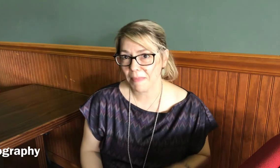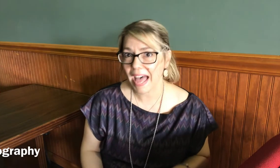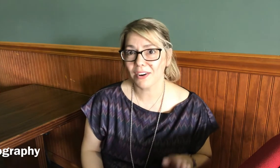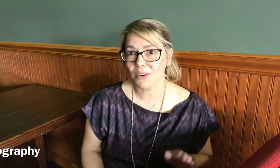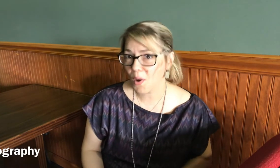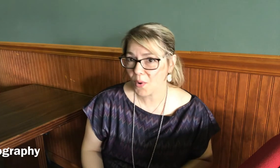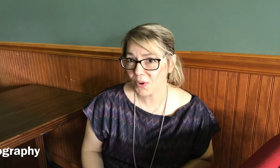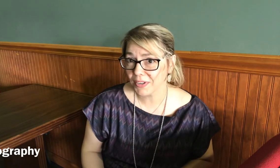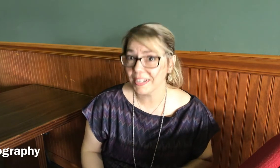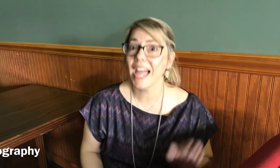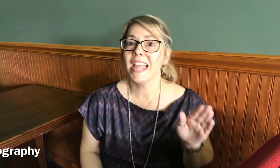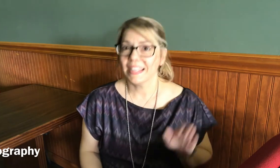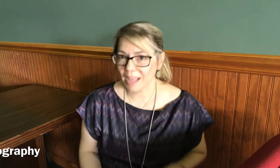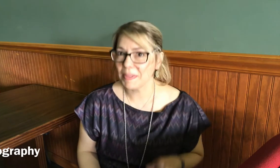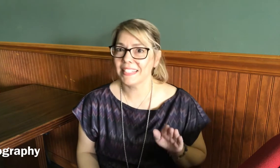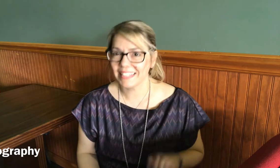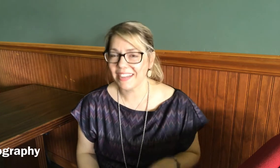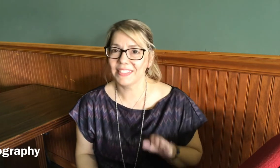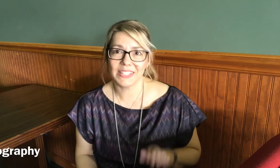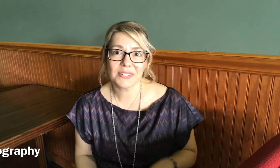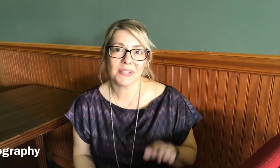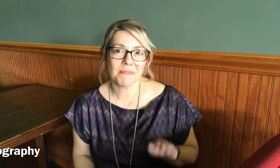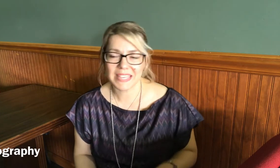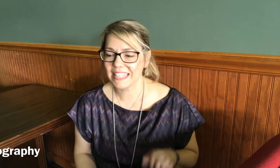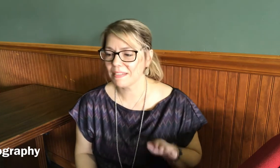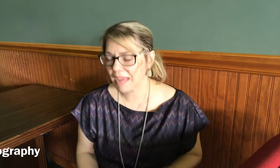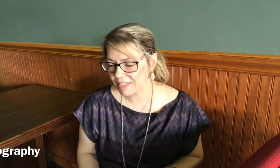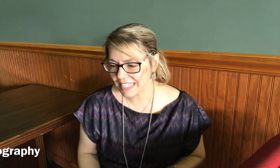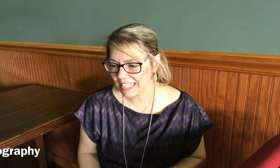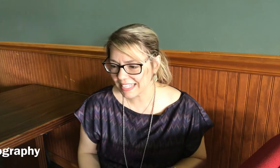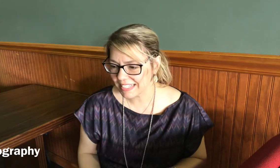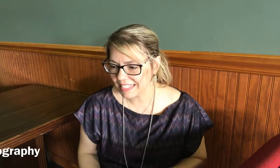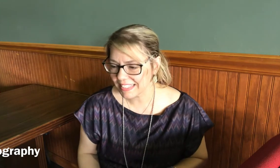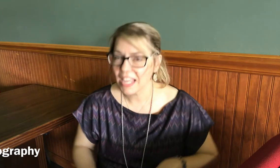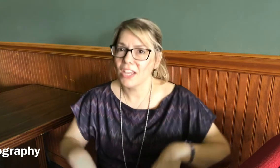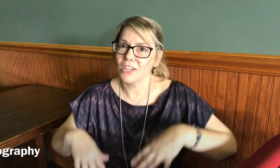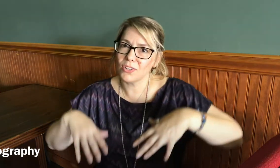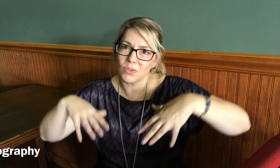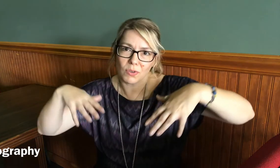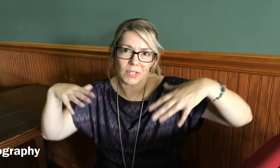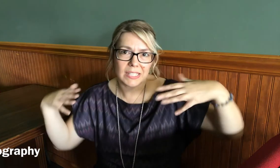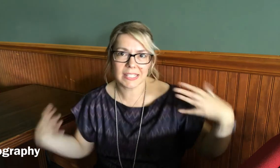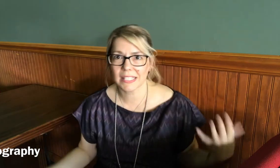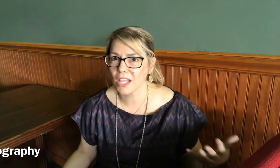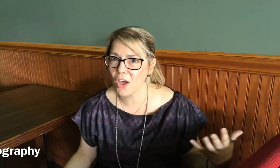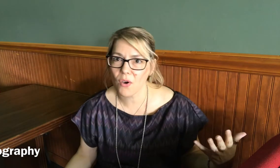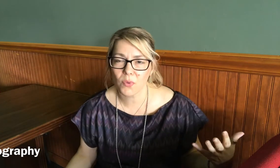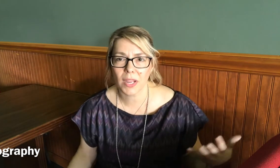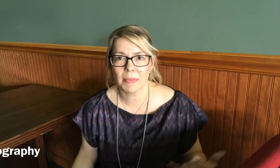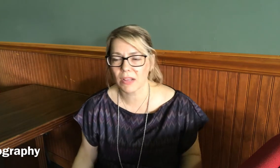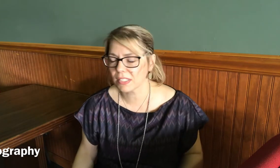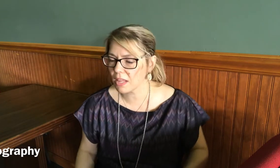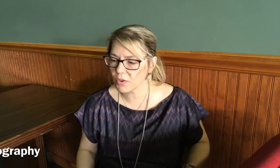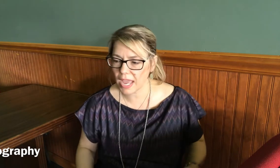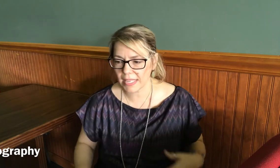Matterhorn coming down European mountains and you can do it really slow we're coming down slow guys